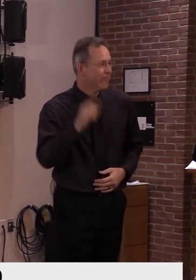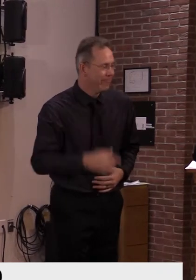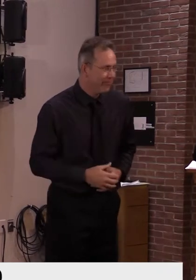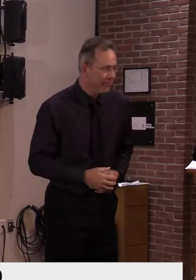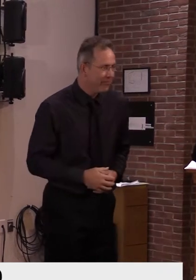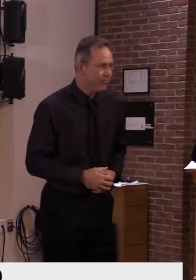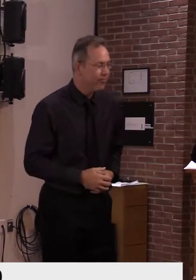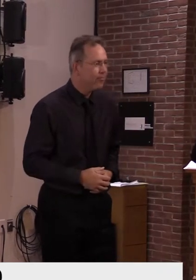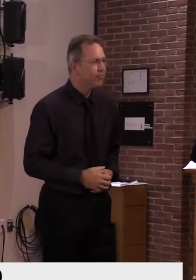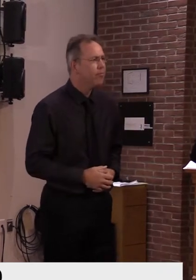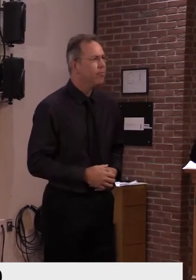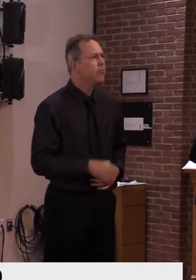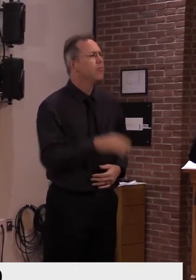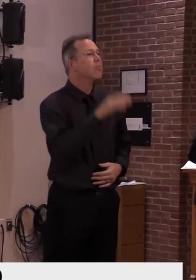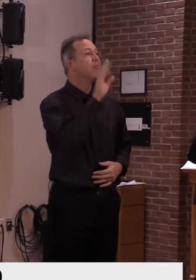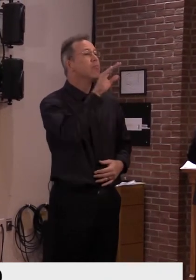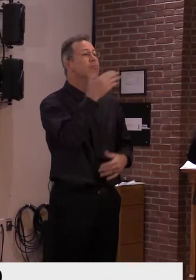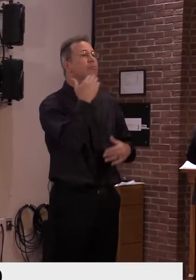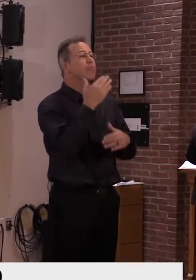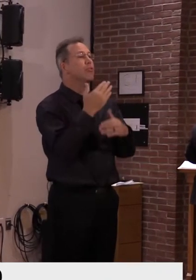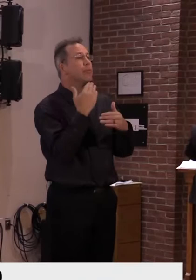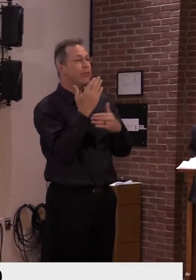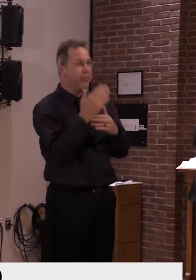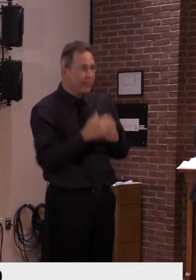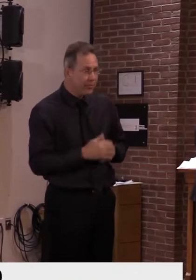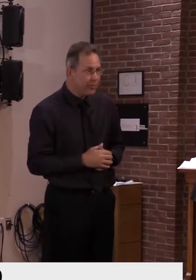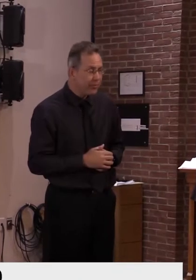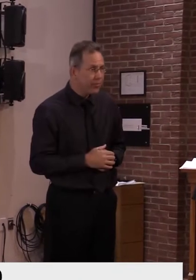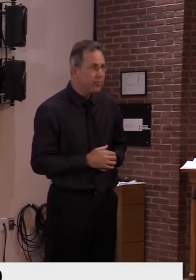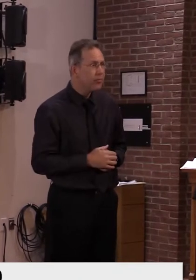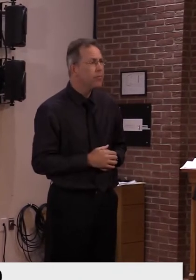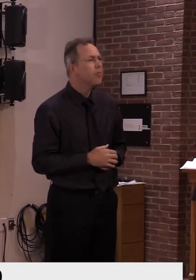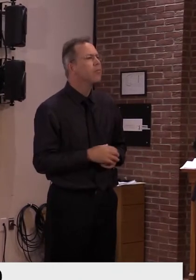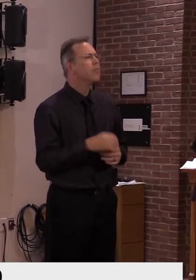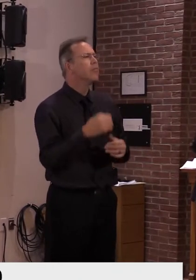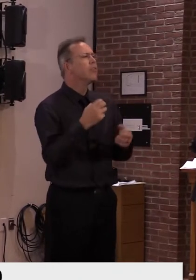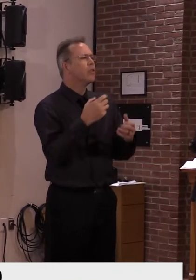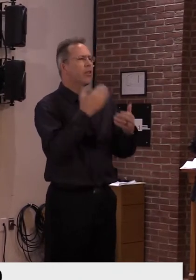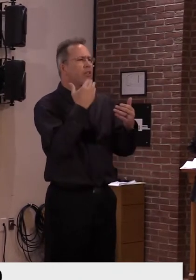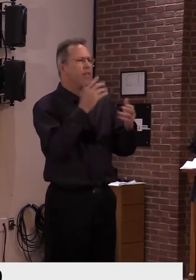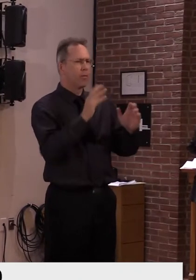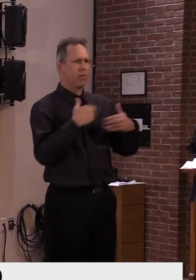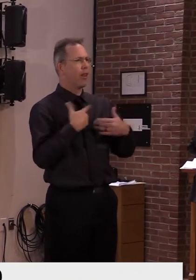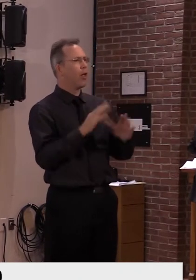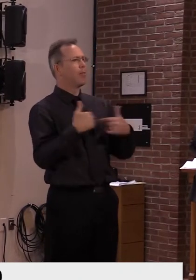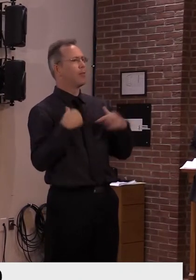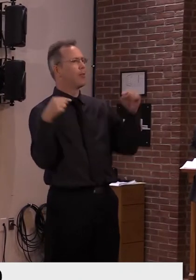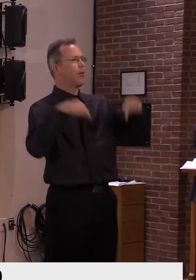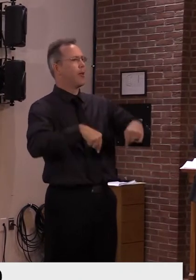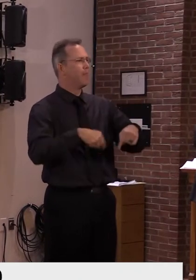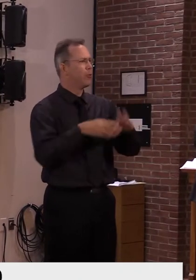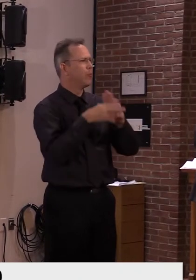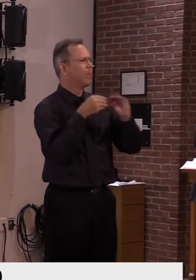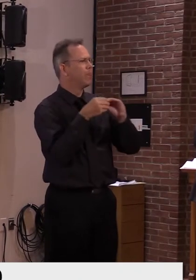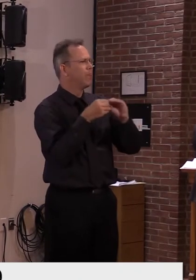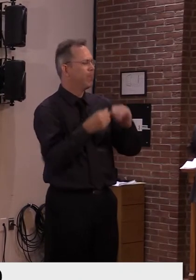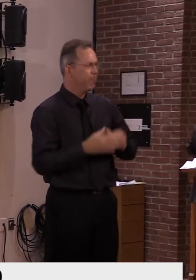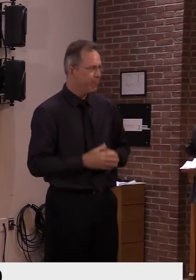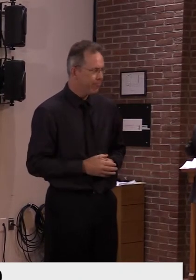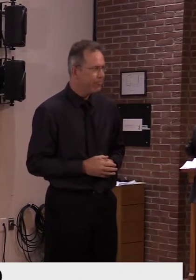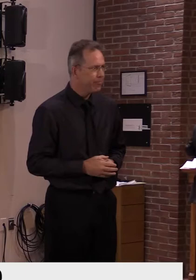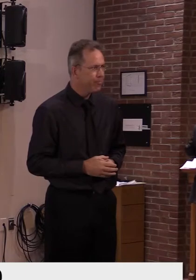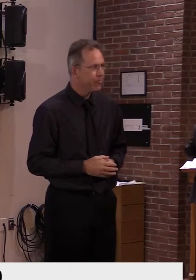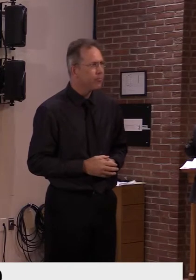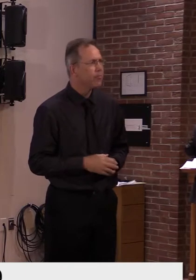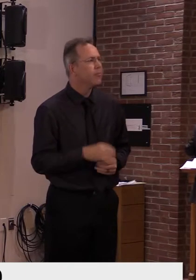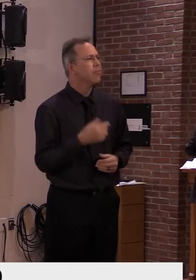Good afternoon, and thank you for allowing me the opportunity to speak today. As the Governor mentioned, we're pleased to announce that